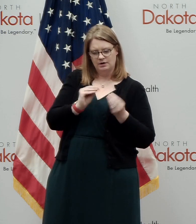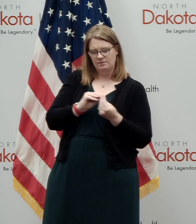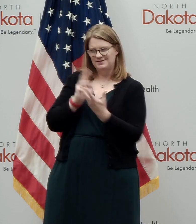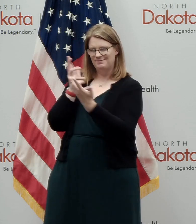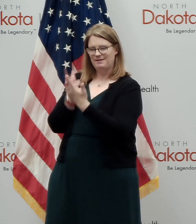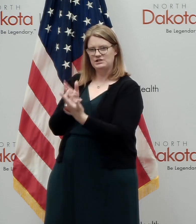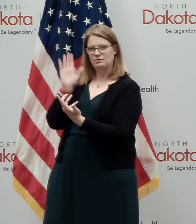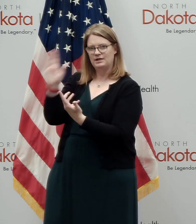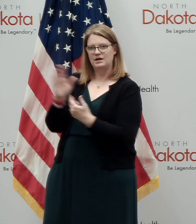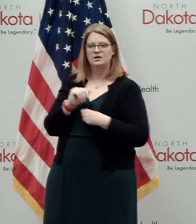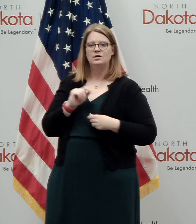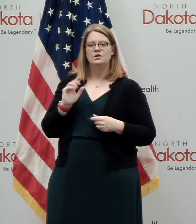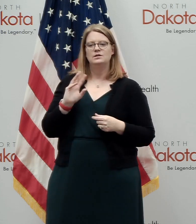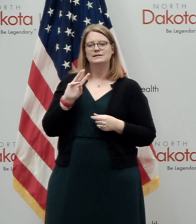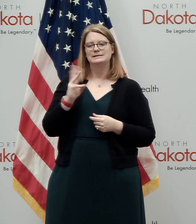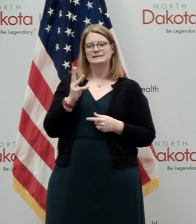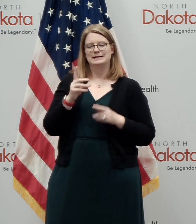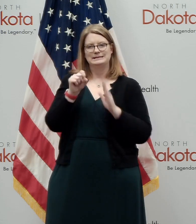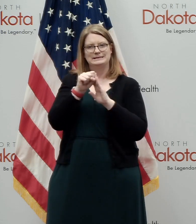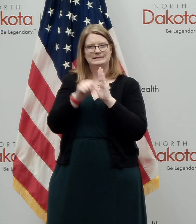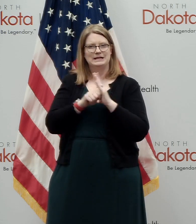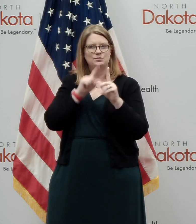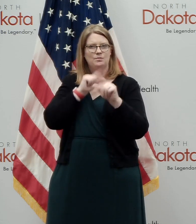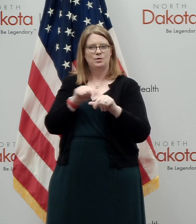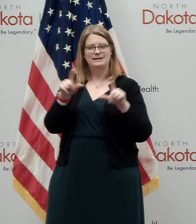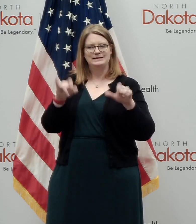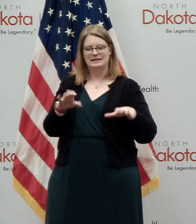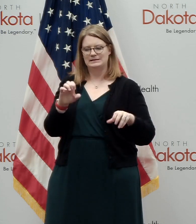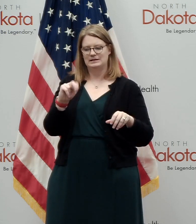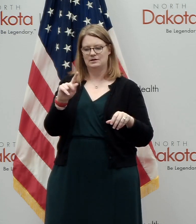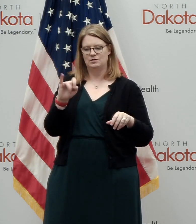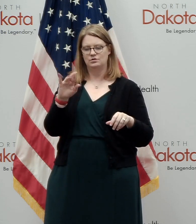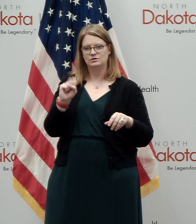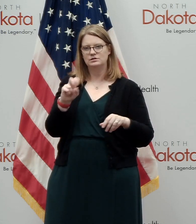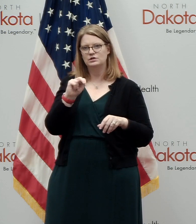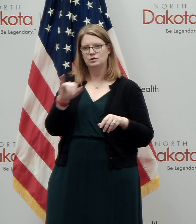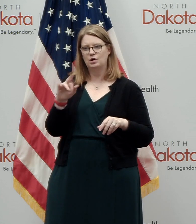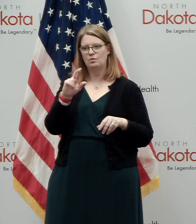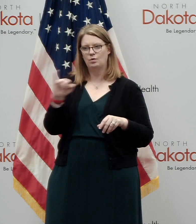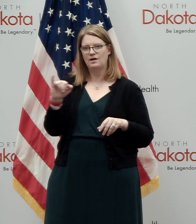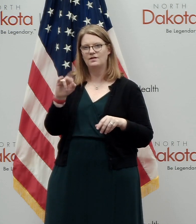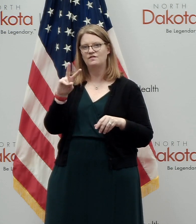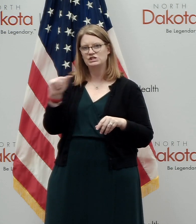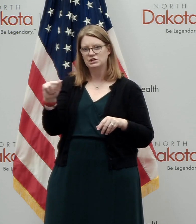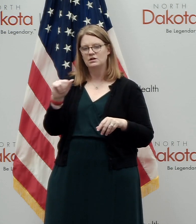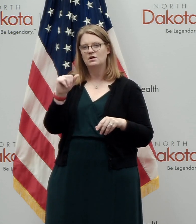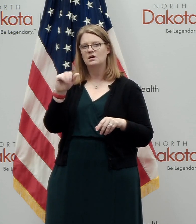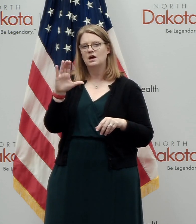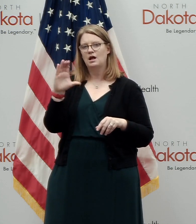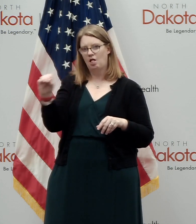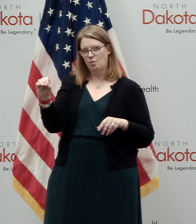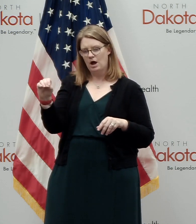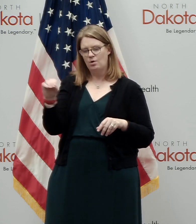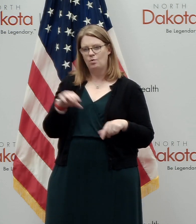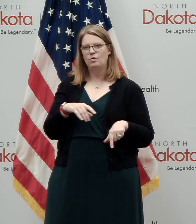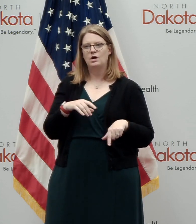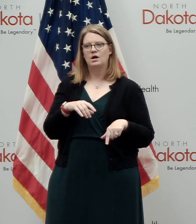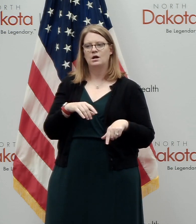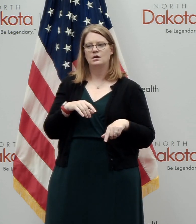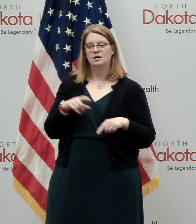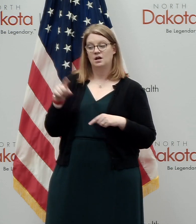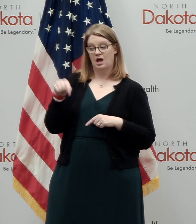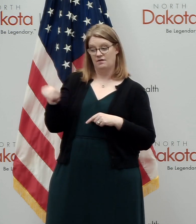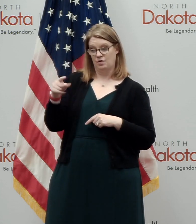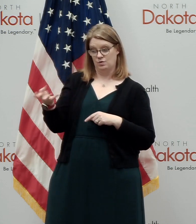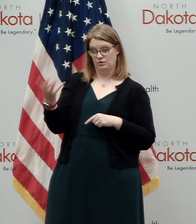states now that reports test encounters, along with New York, Rhode Island, Washington, Virginia, and Colorado. And, and of those four